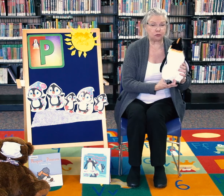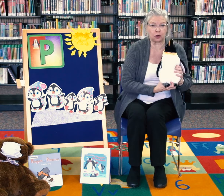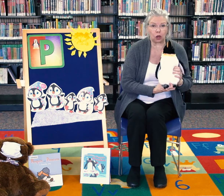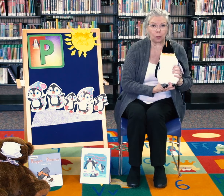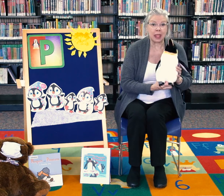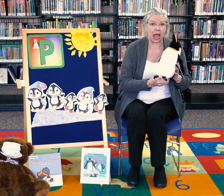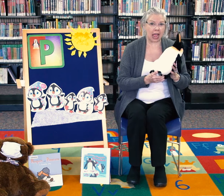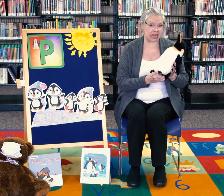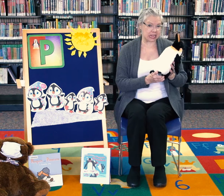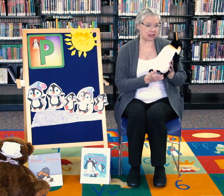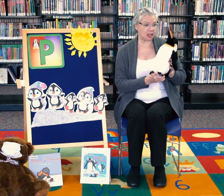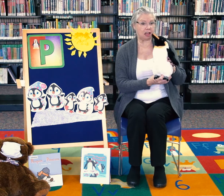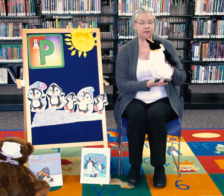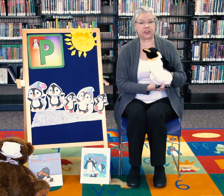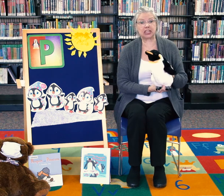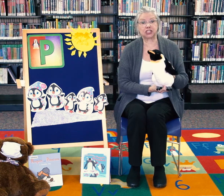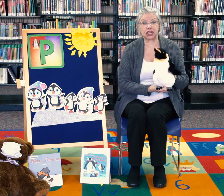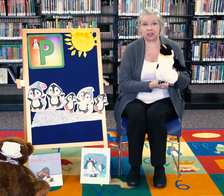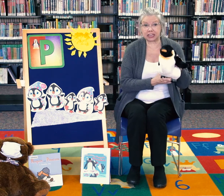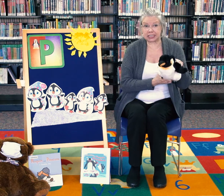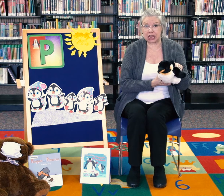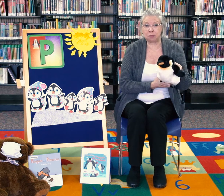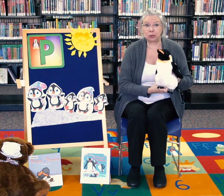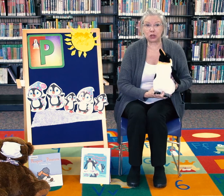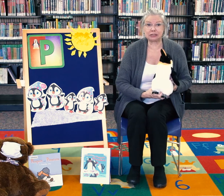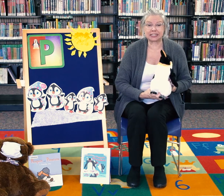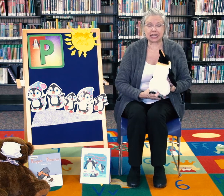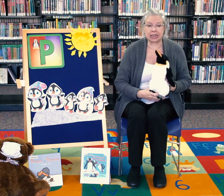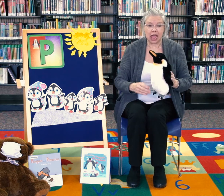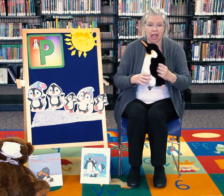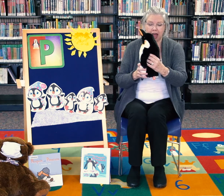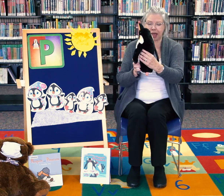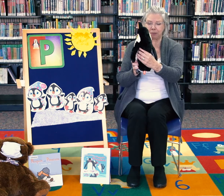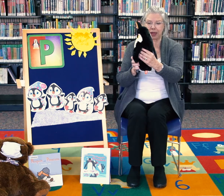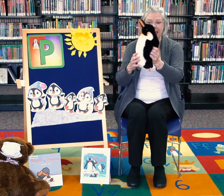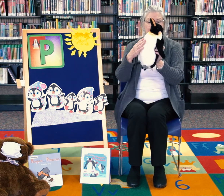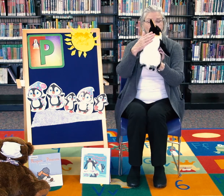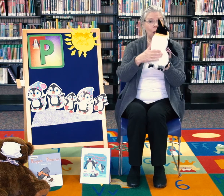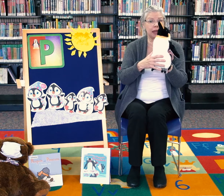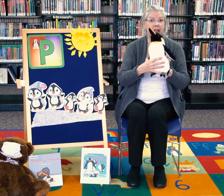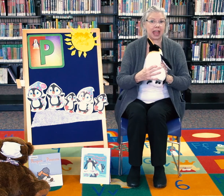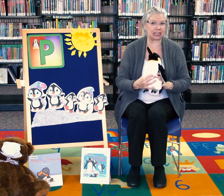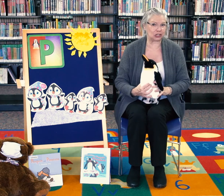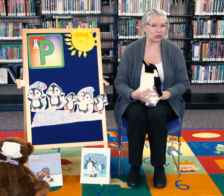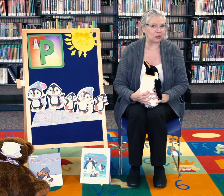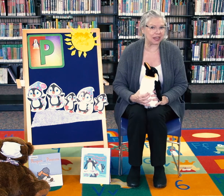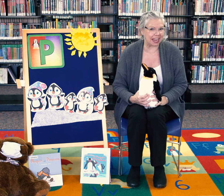fro. I eat the fish in the deep blue sea. I'm black and white as you can